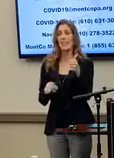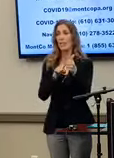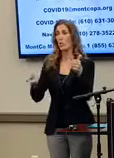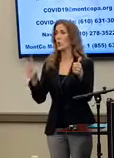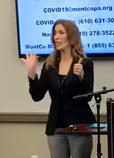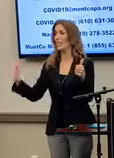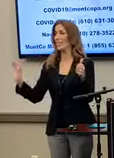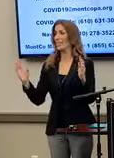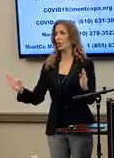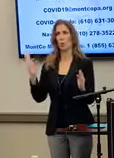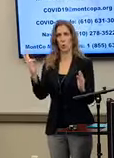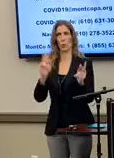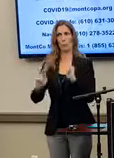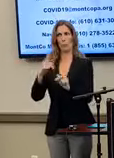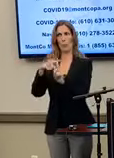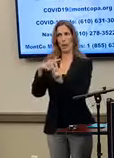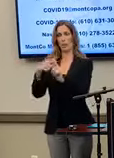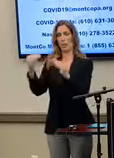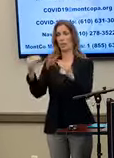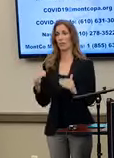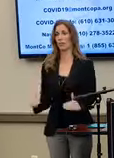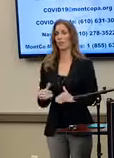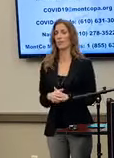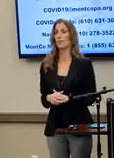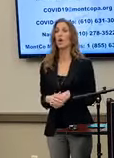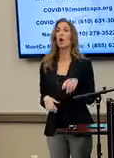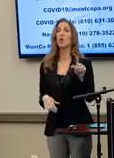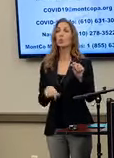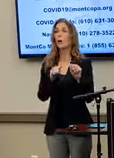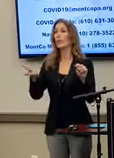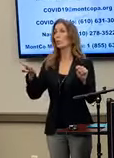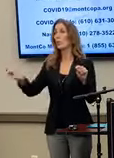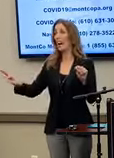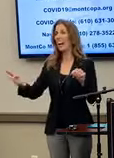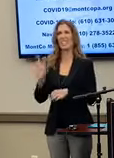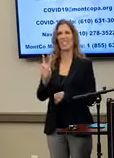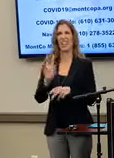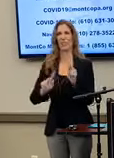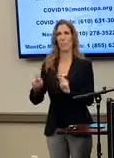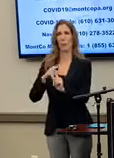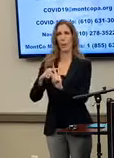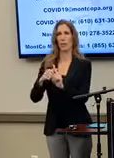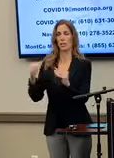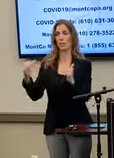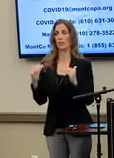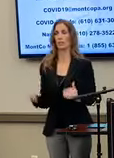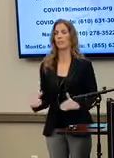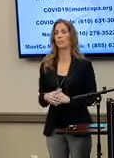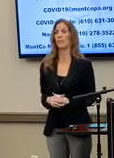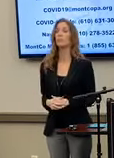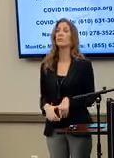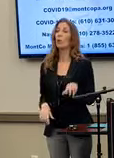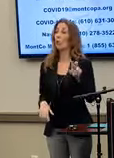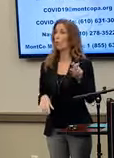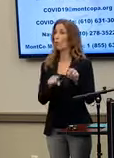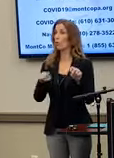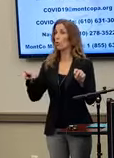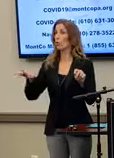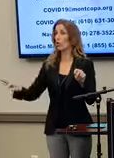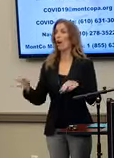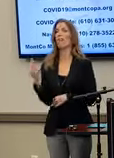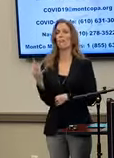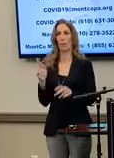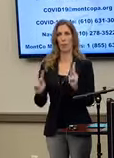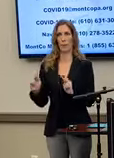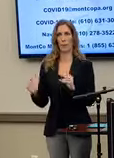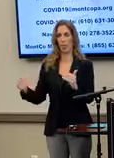19, seven between the ages of 20 and 29, four people between the ages of 30